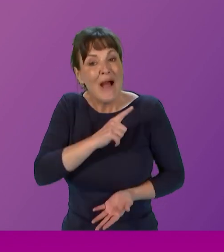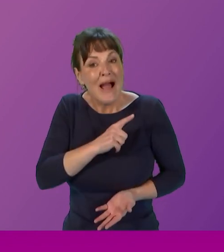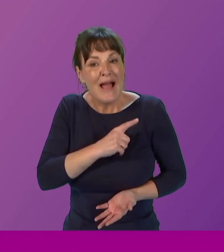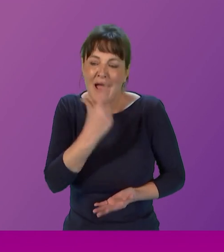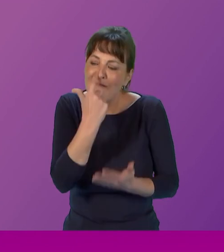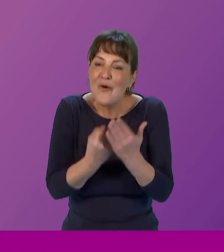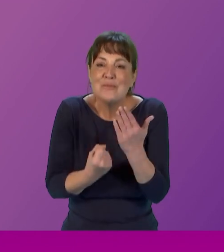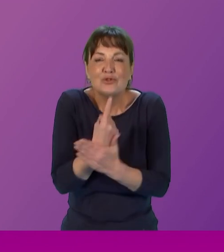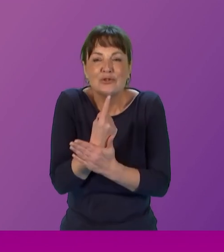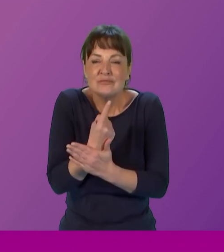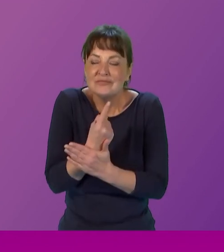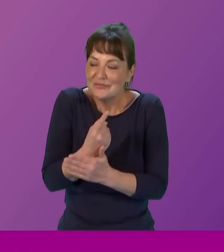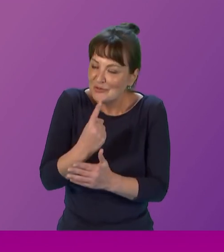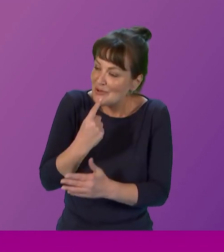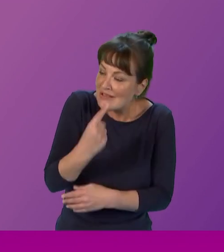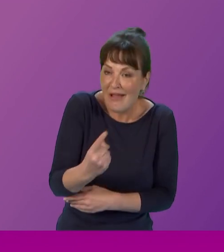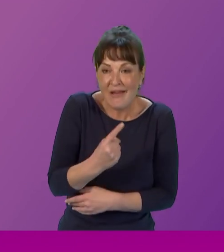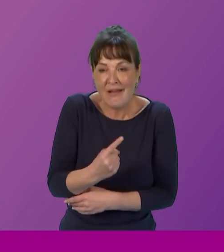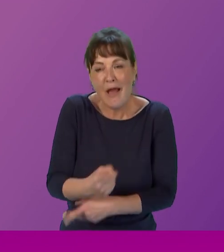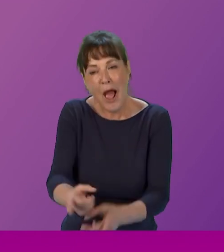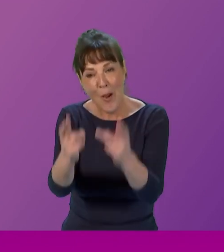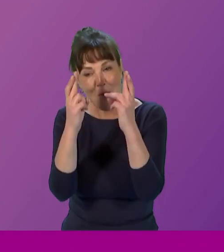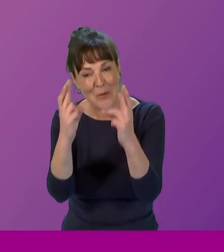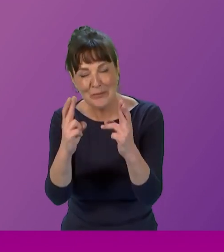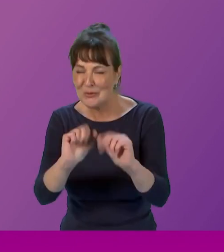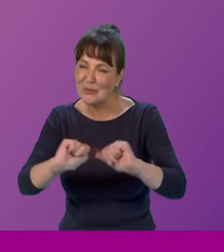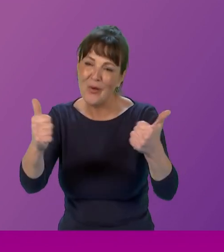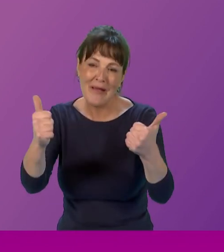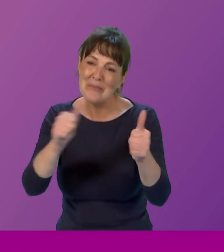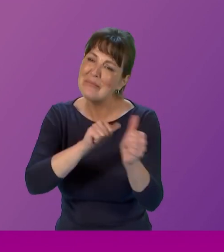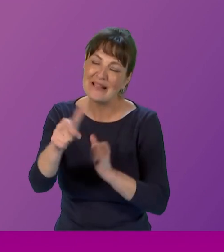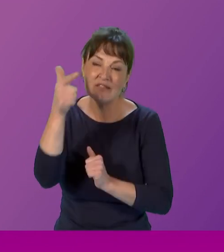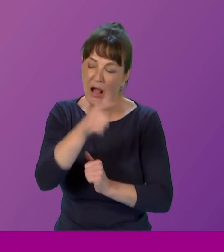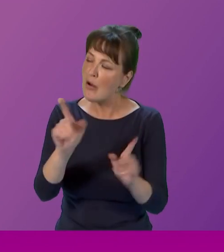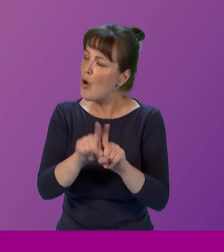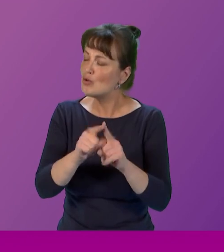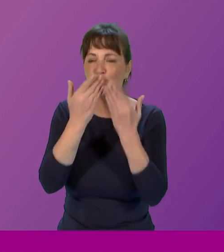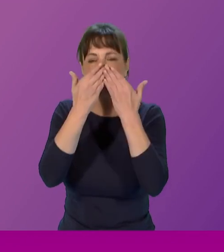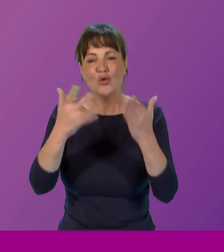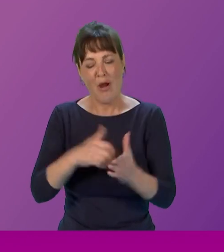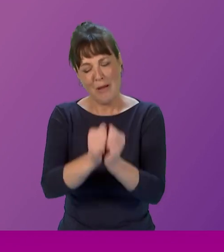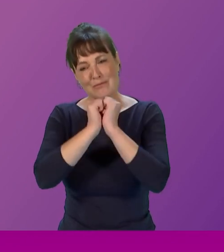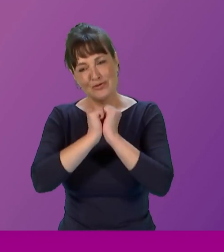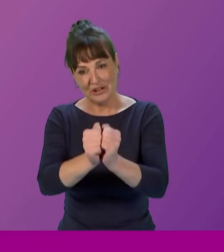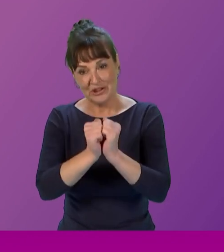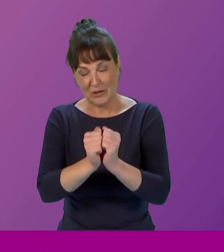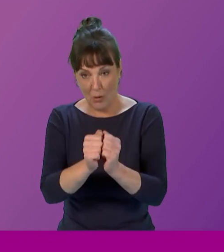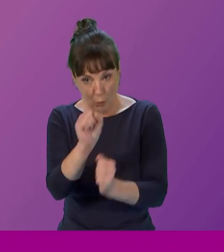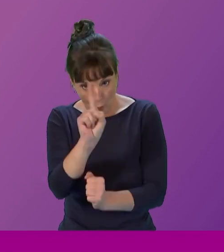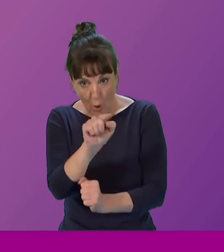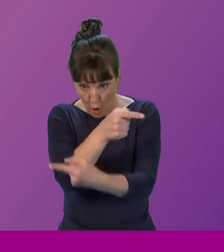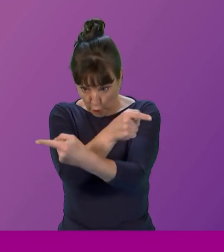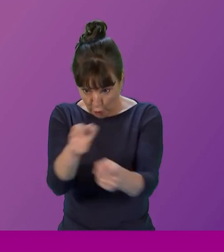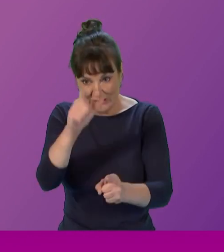opportunity to wish you well in person and to show our appreciation for what you mean to us,